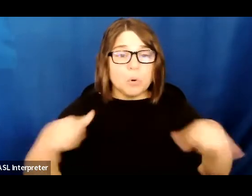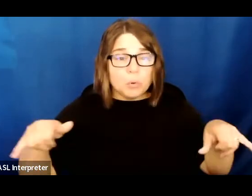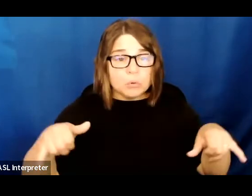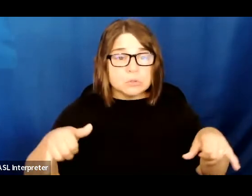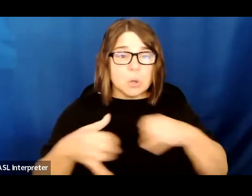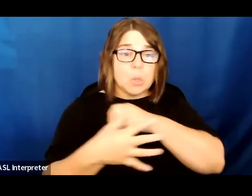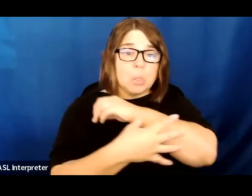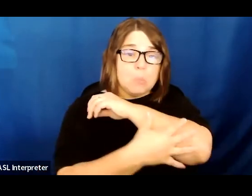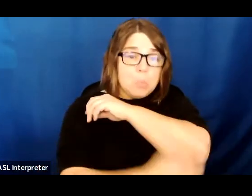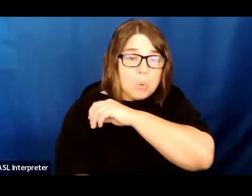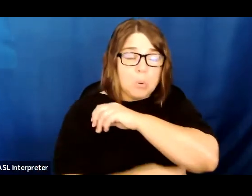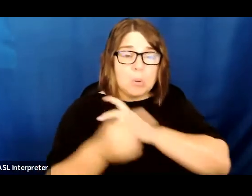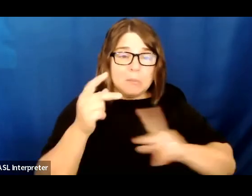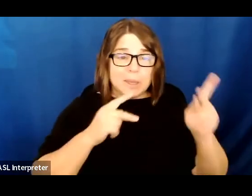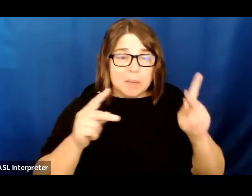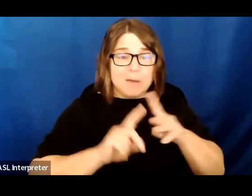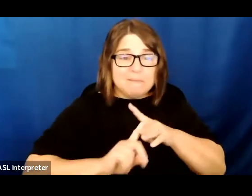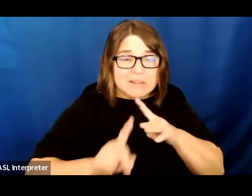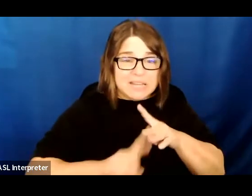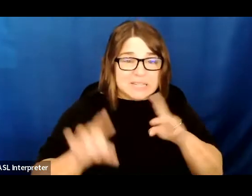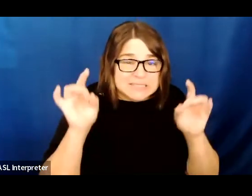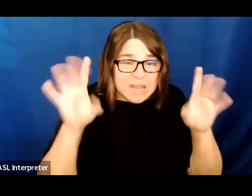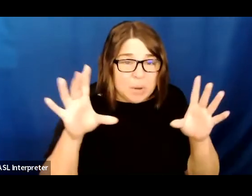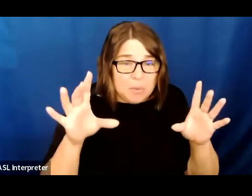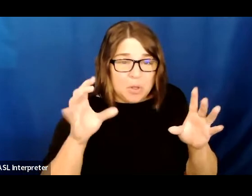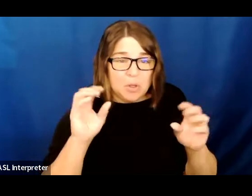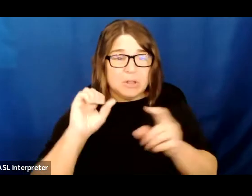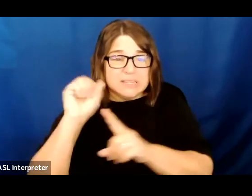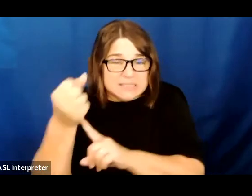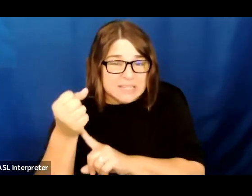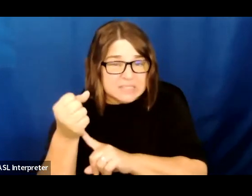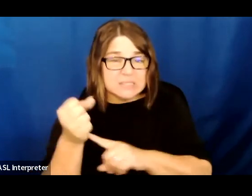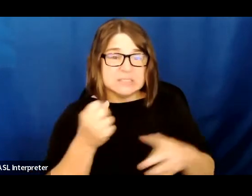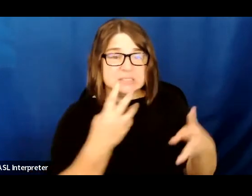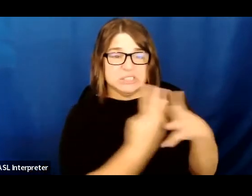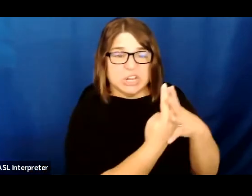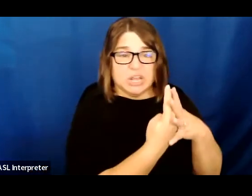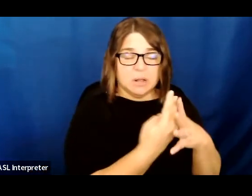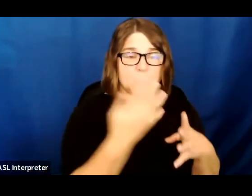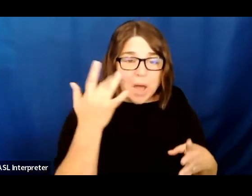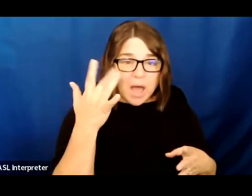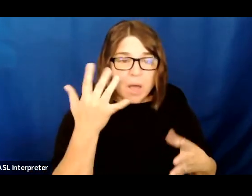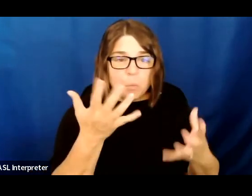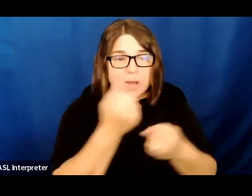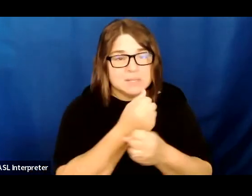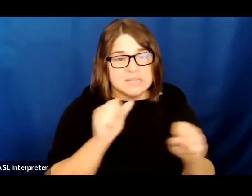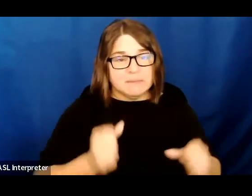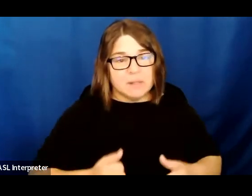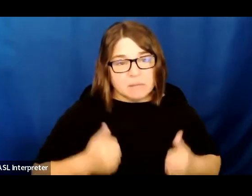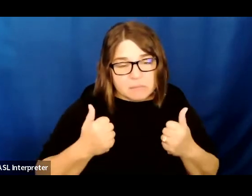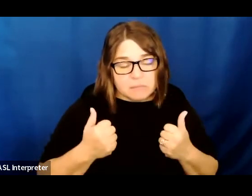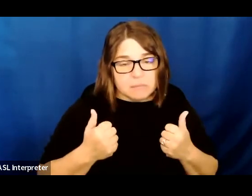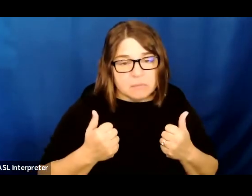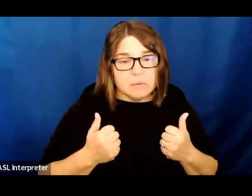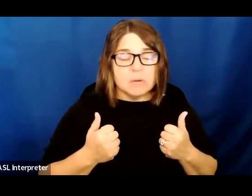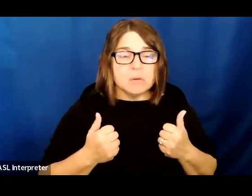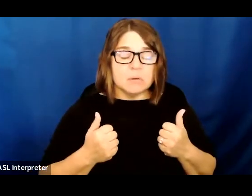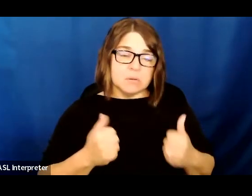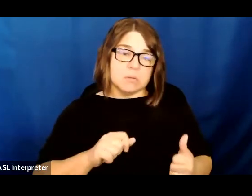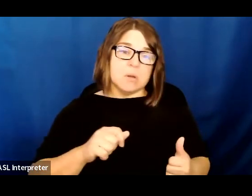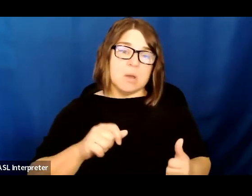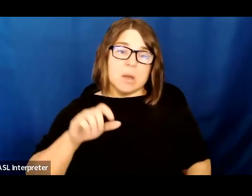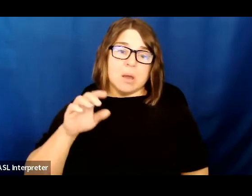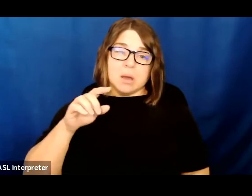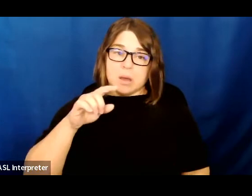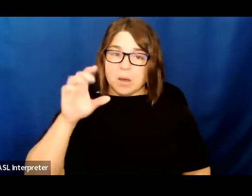fleeing terrible conditions can be held in jail simply for seeking safety. In Robin Maynard's book Policing Black Lives, she